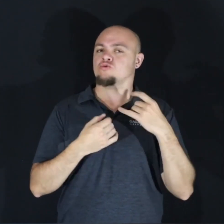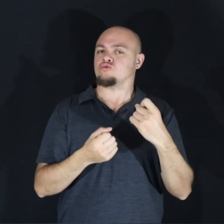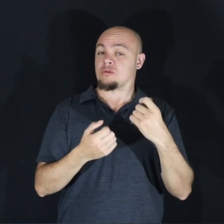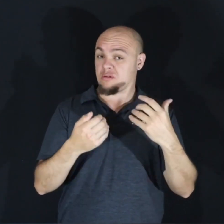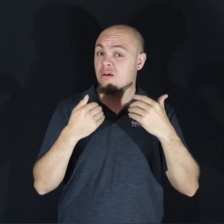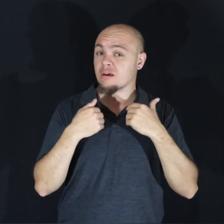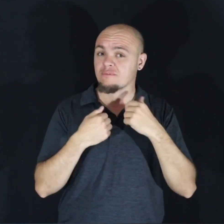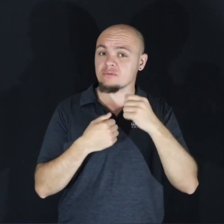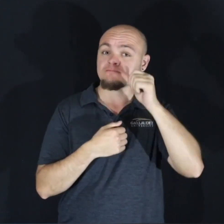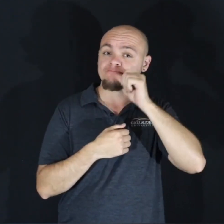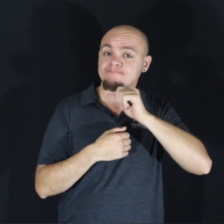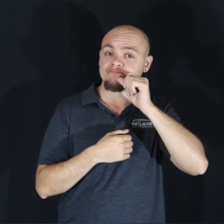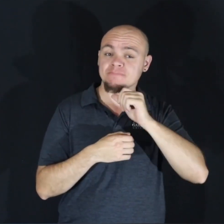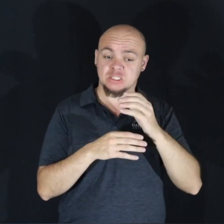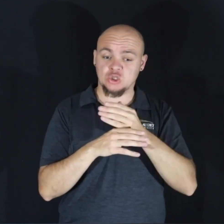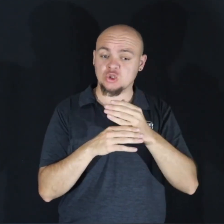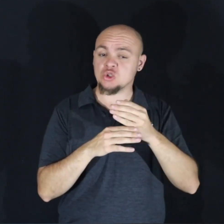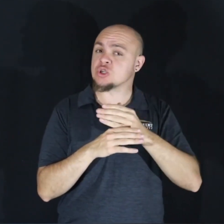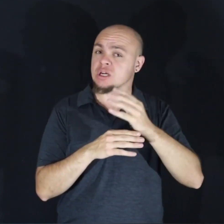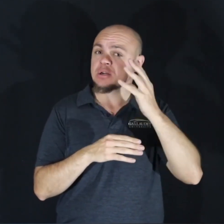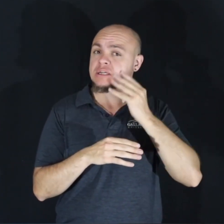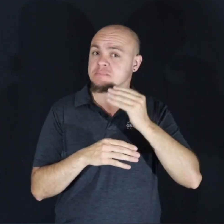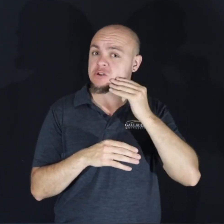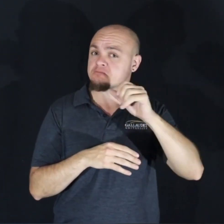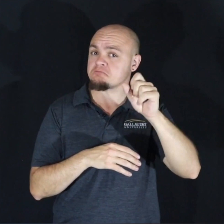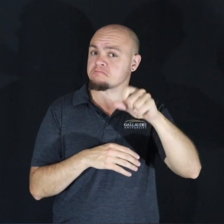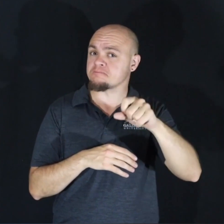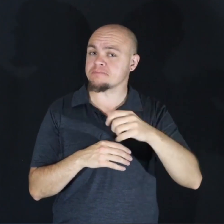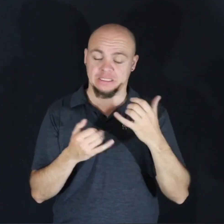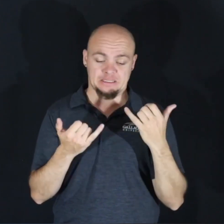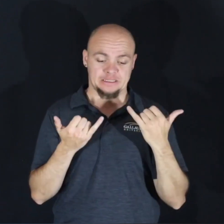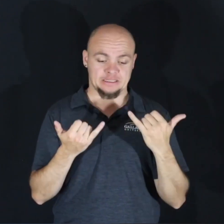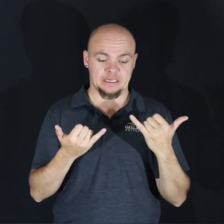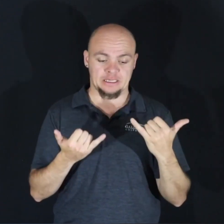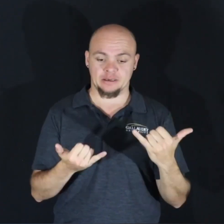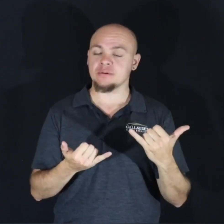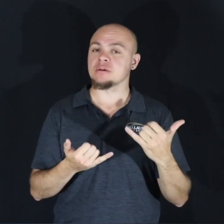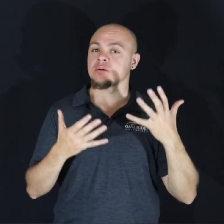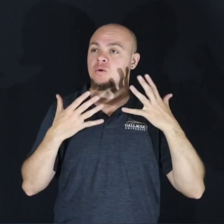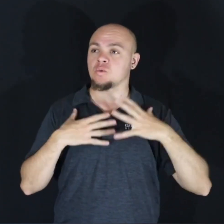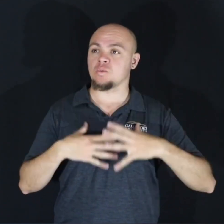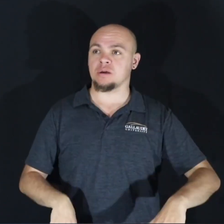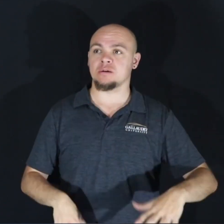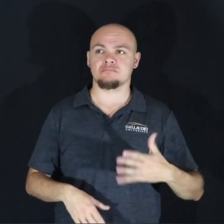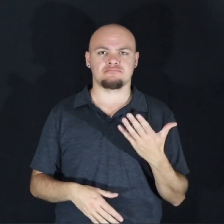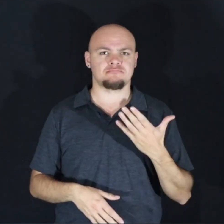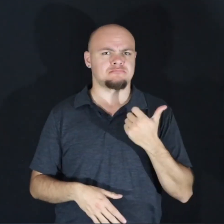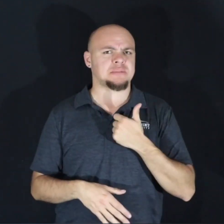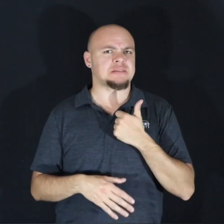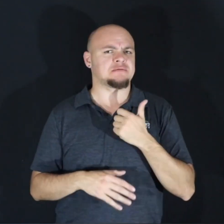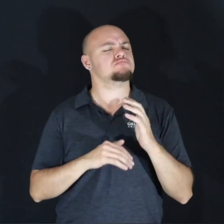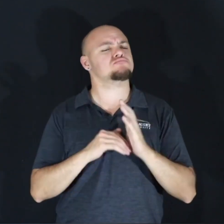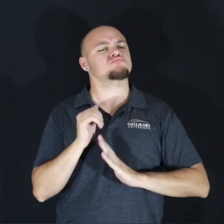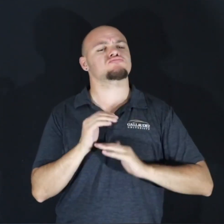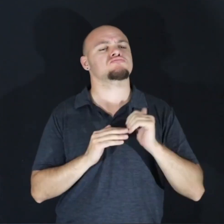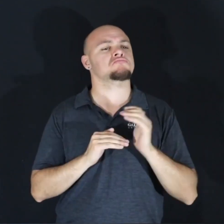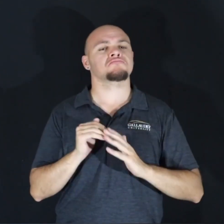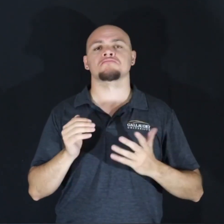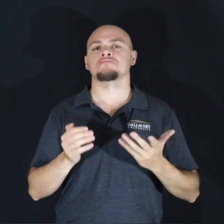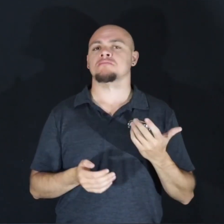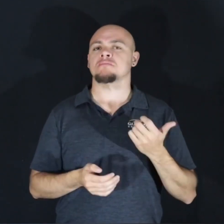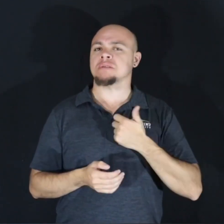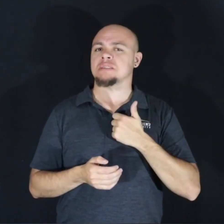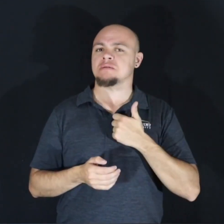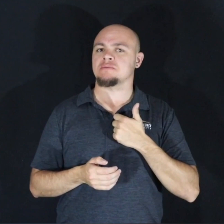There is resilience within our shared experiences. Today, I'm wearing what I feel the most myself in, an outward